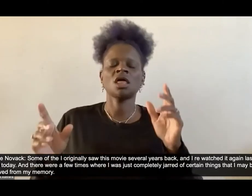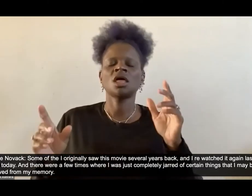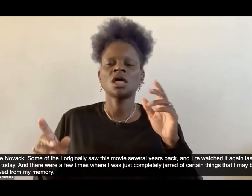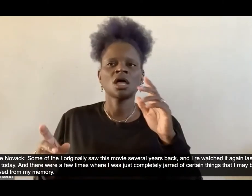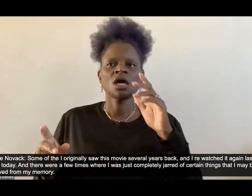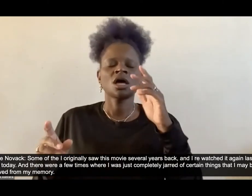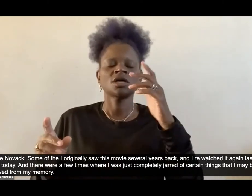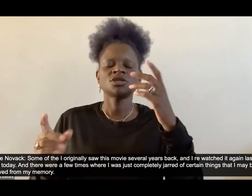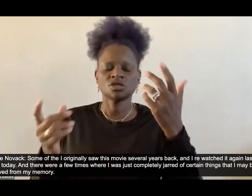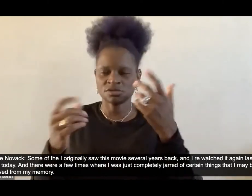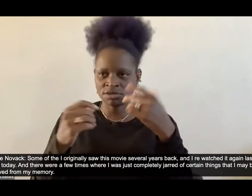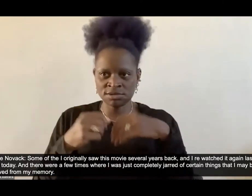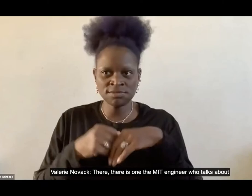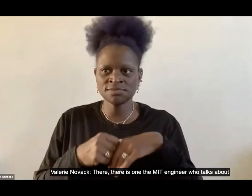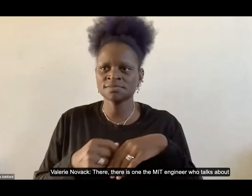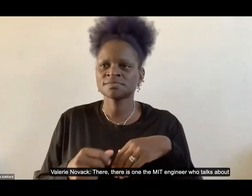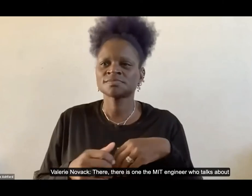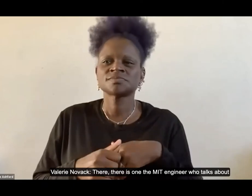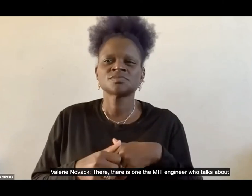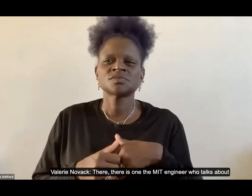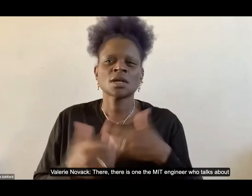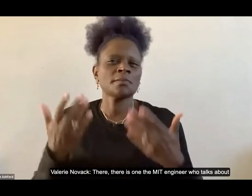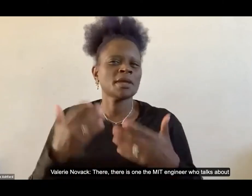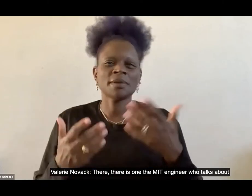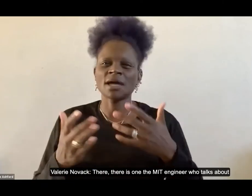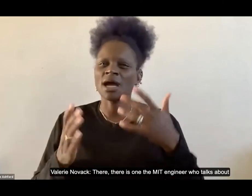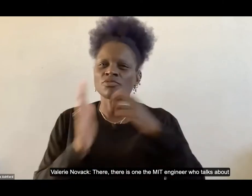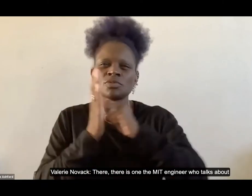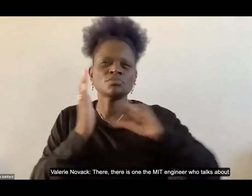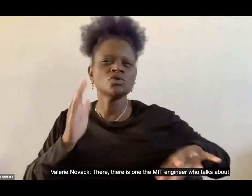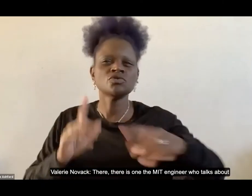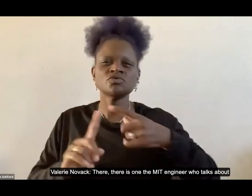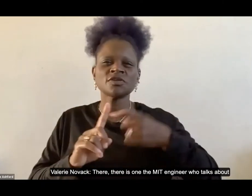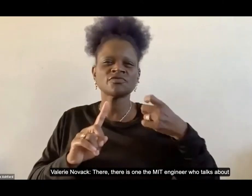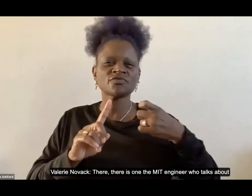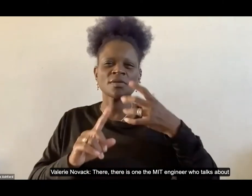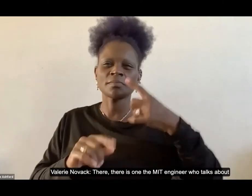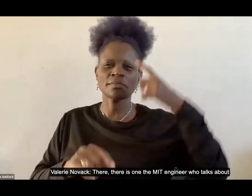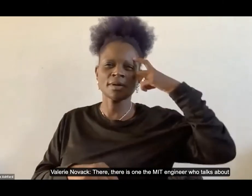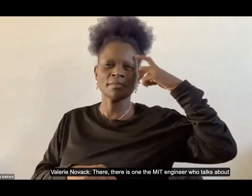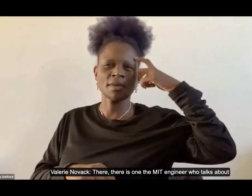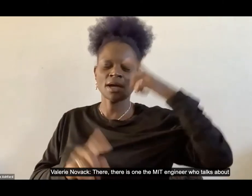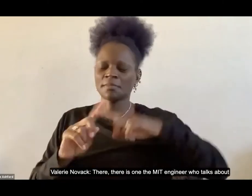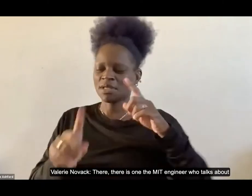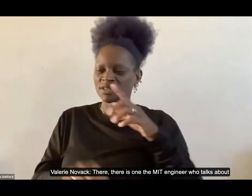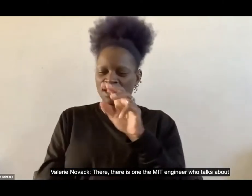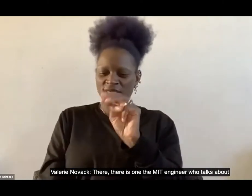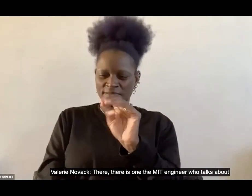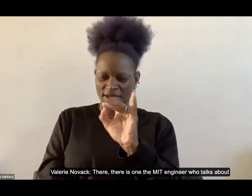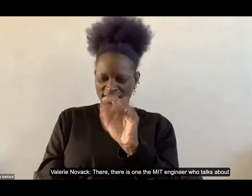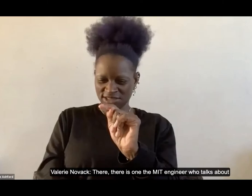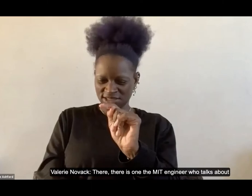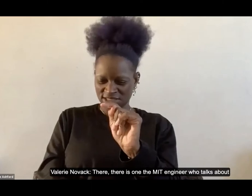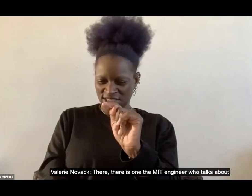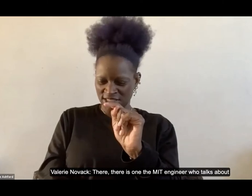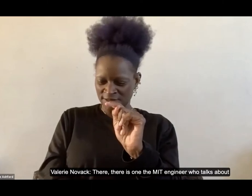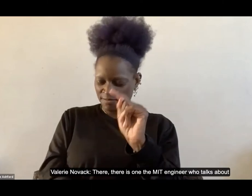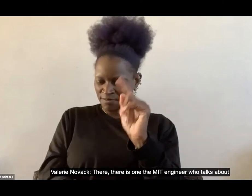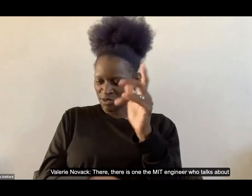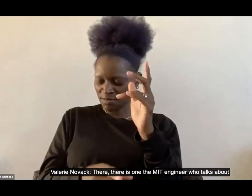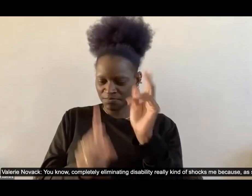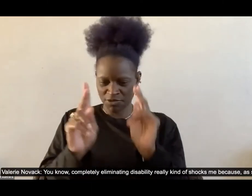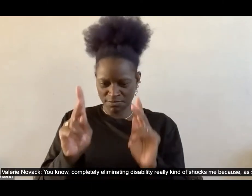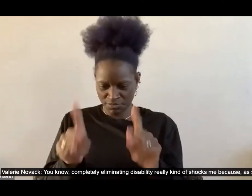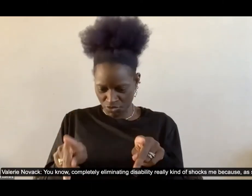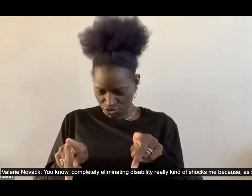my memory um there there's one uh the mit engineer who uh talks about um